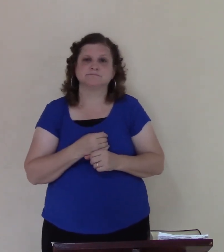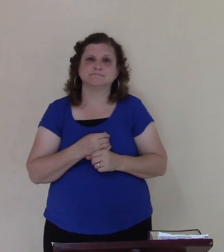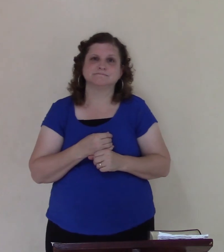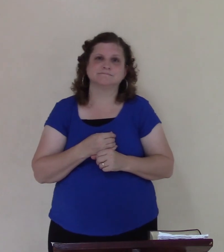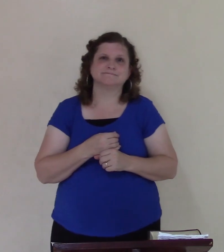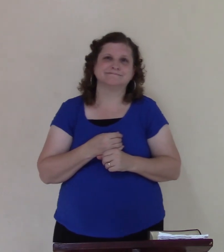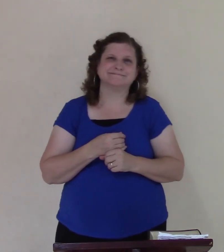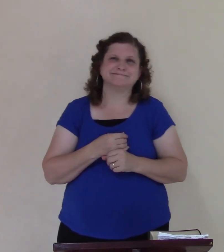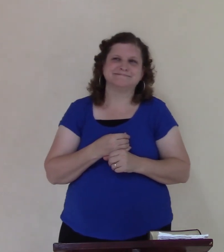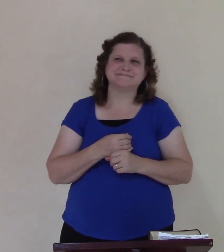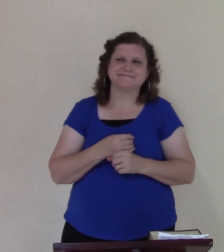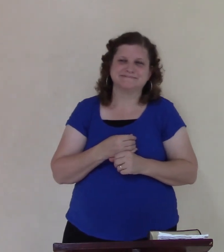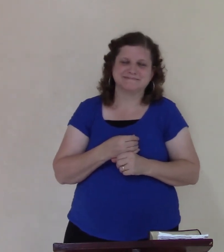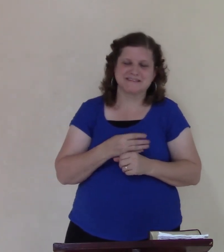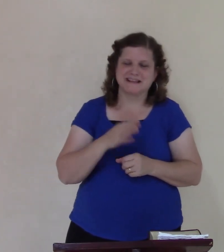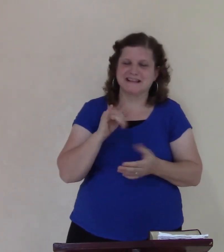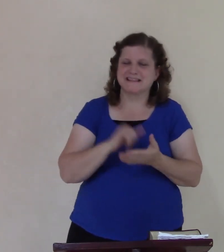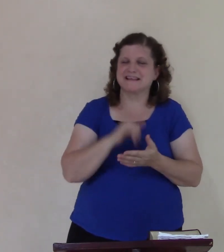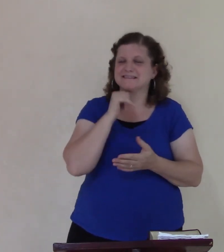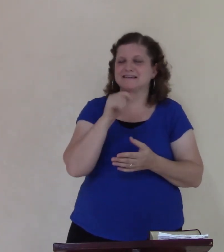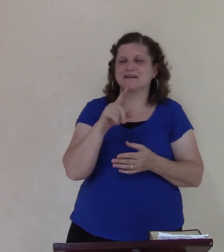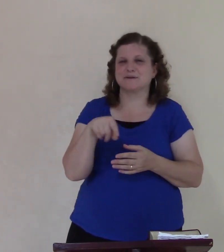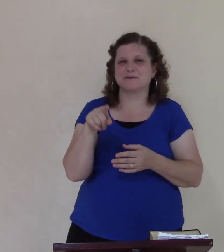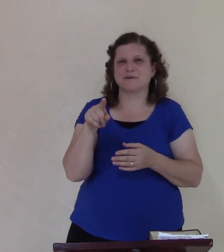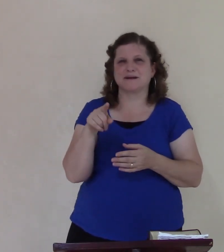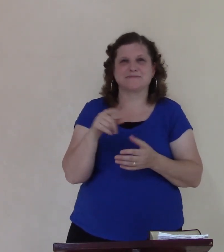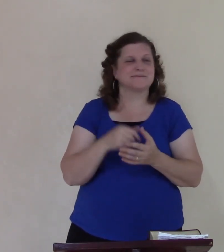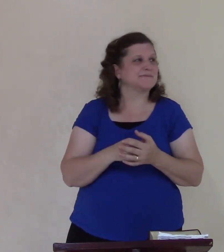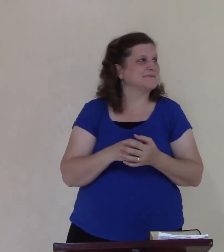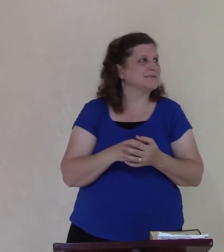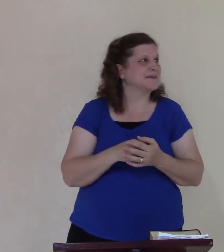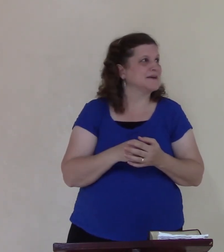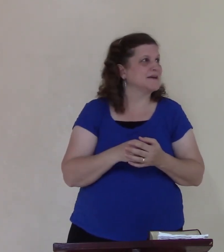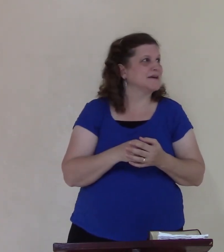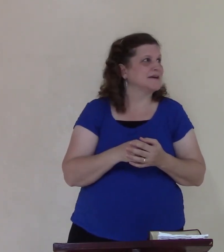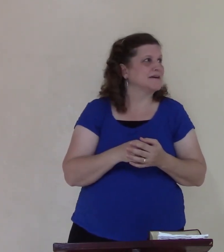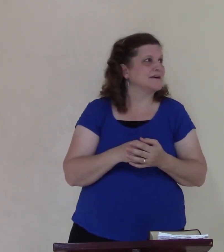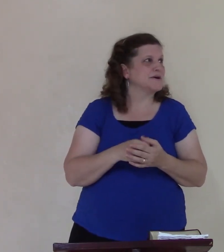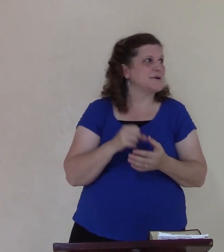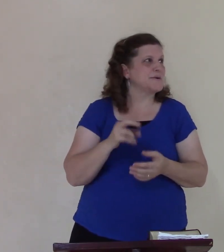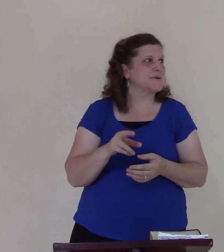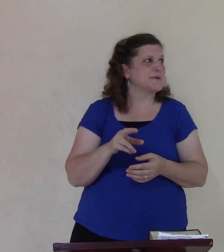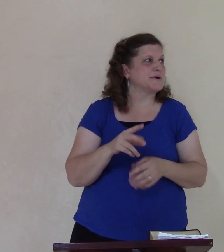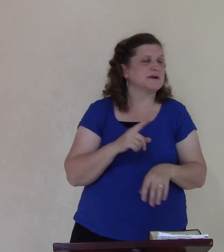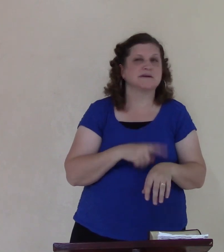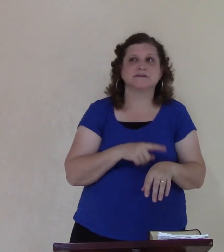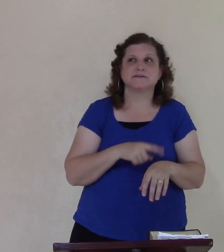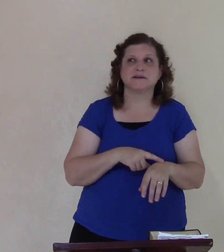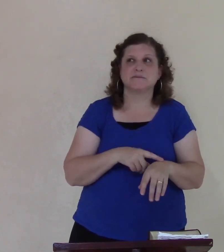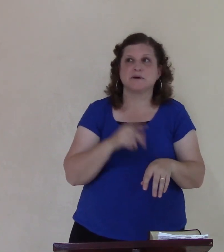no that's not a question or has there been a time when somebody said something and you said something